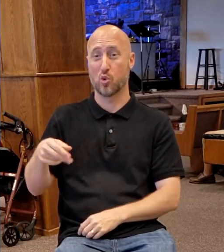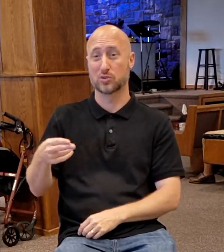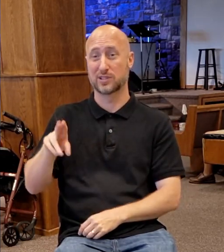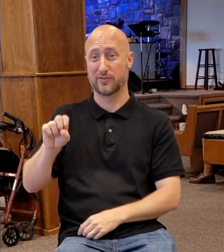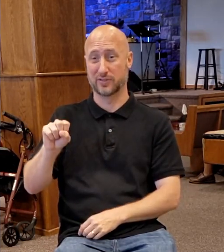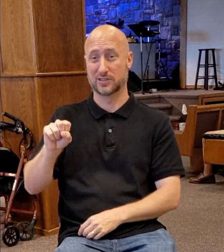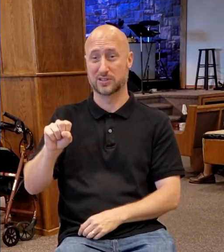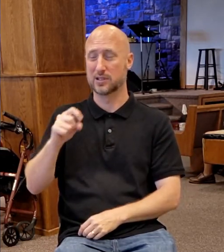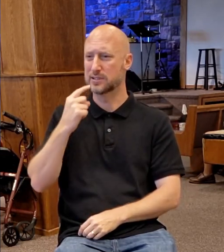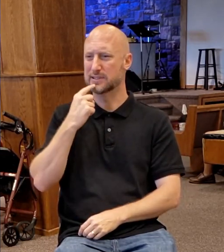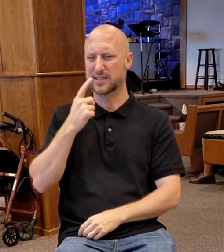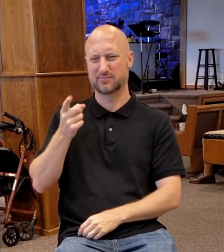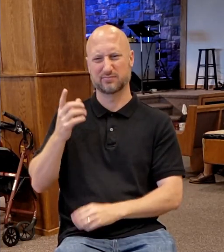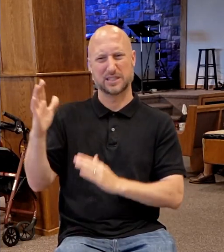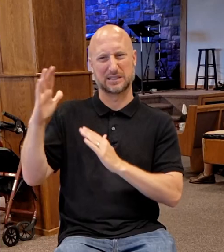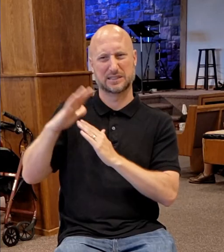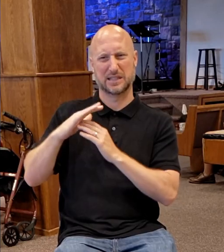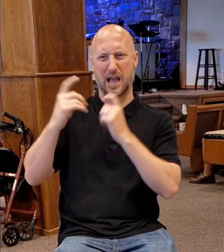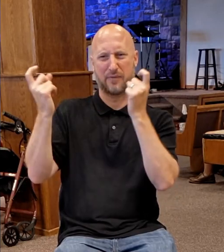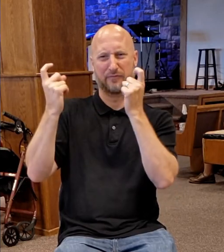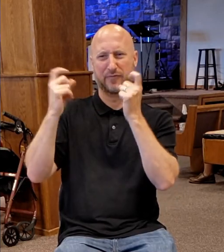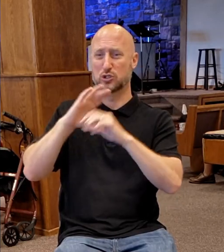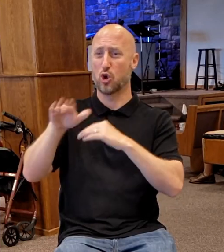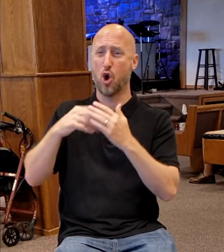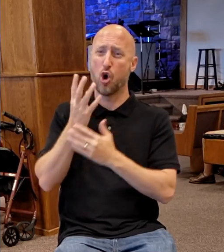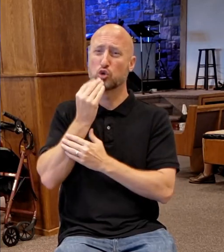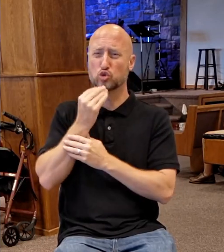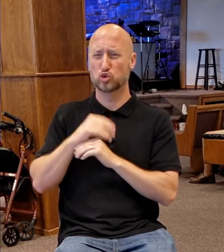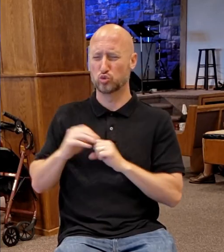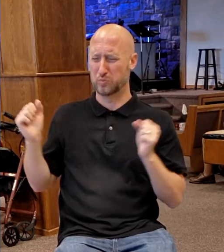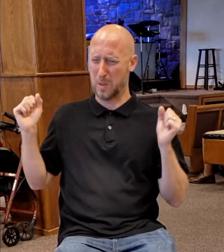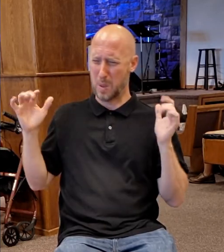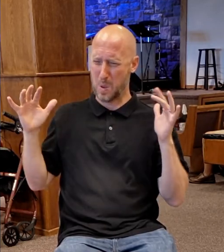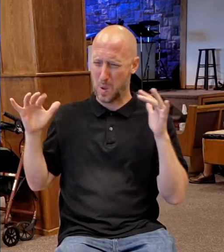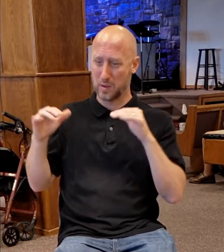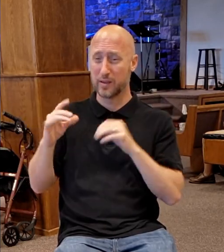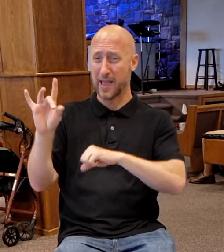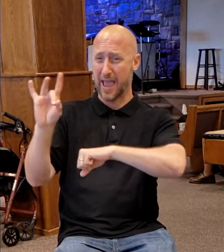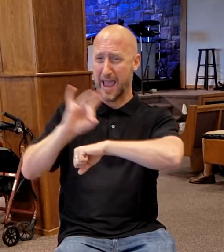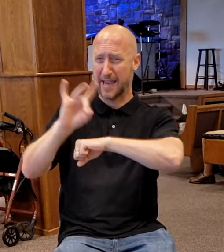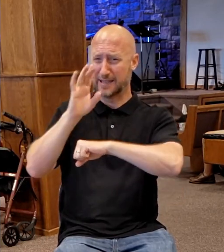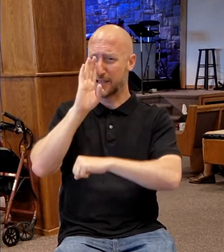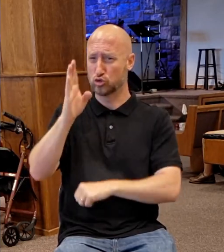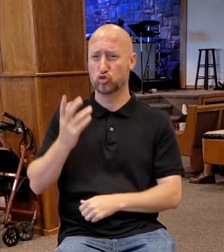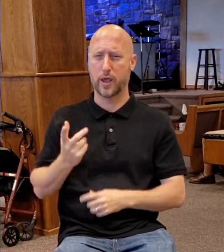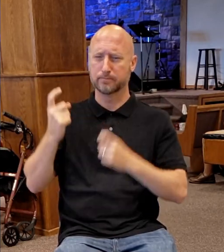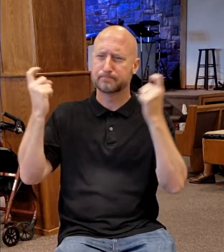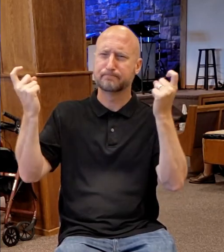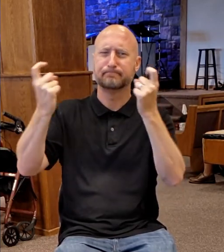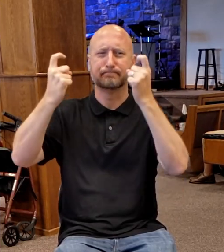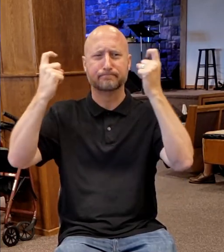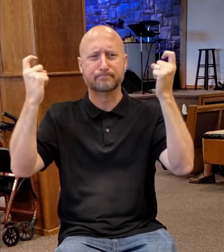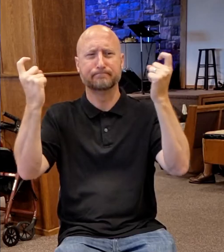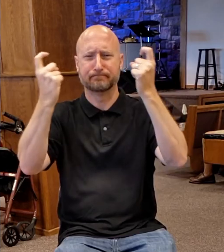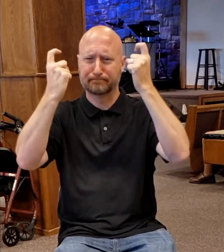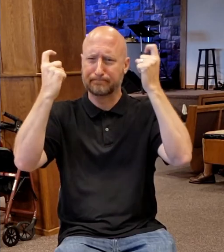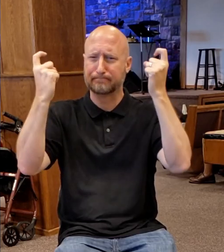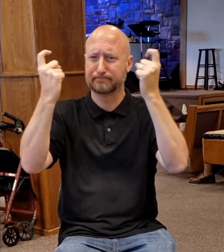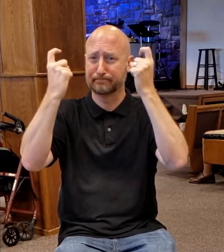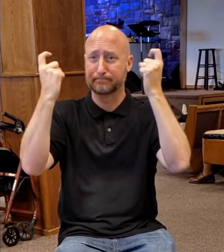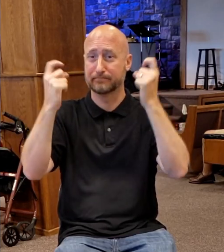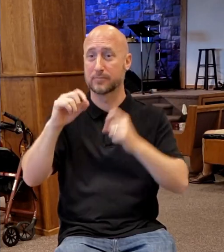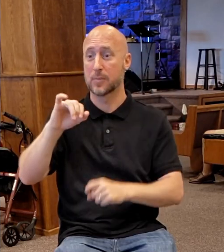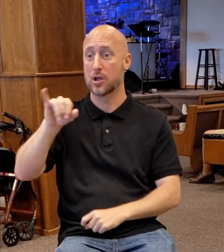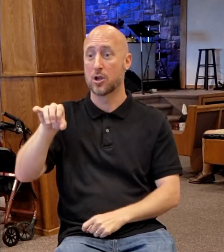Jews. When you watch the crowds and the people that came. Eight days long, the rejoicing that took place. Josephus tells